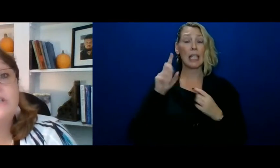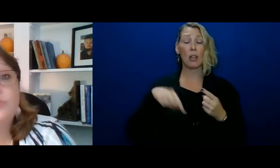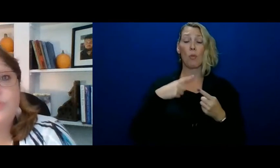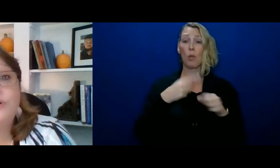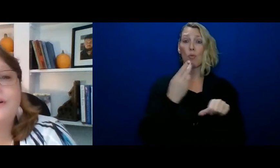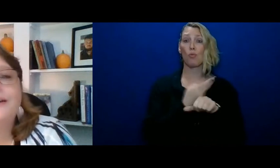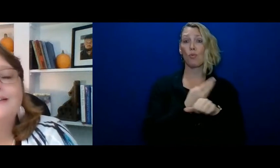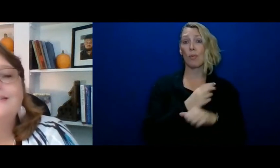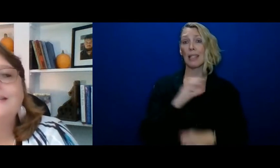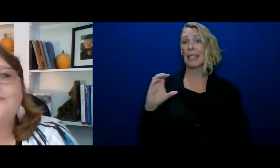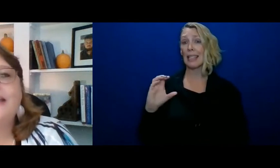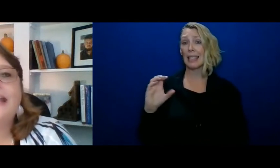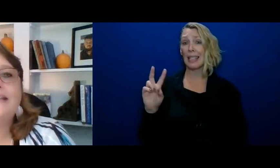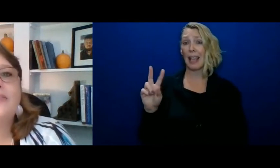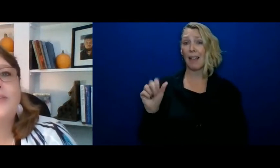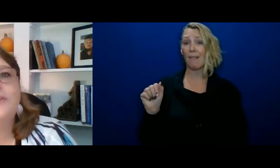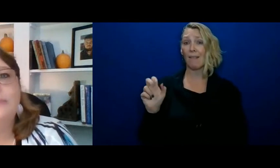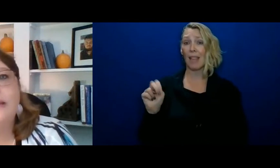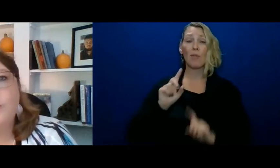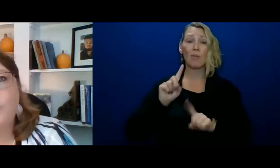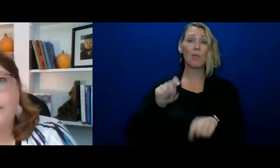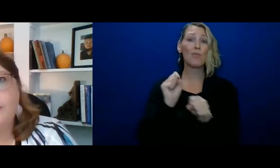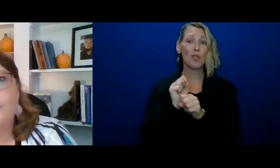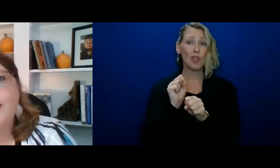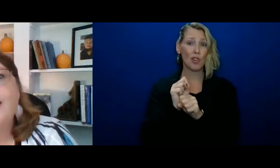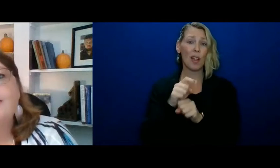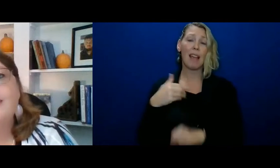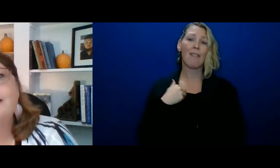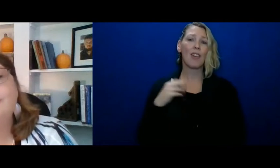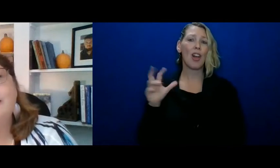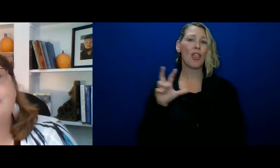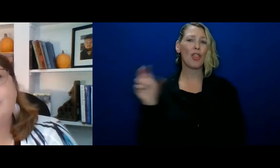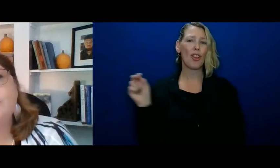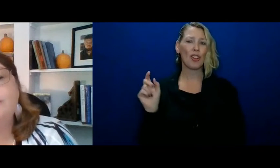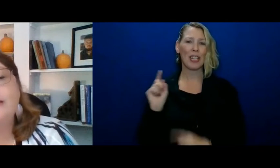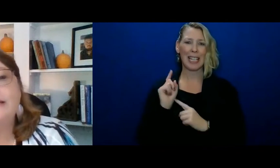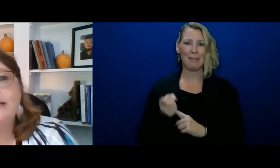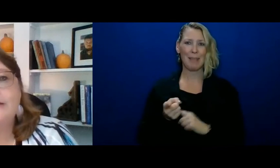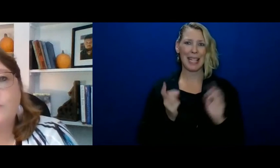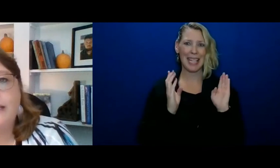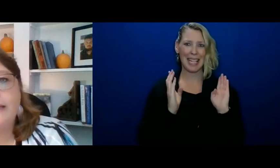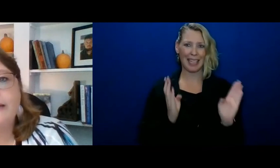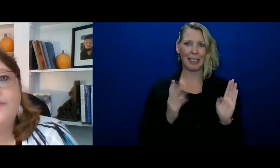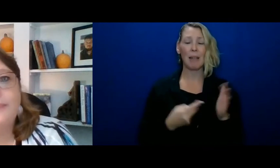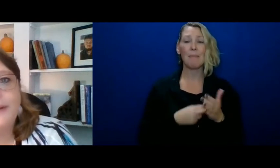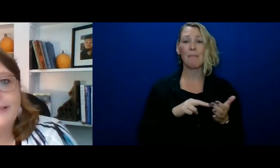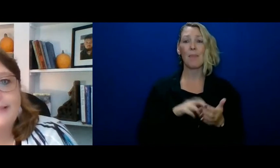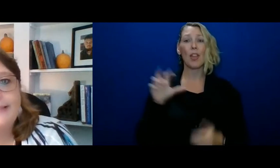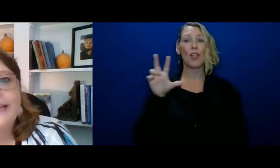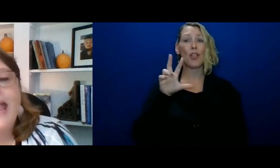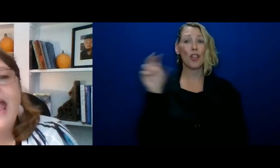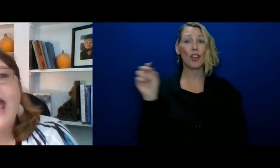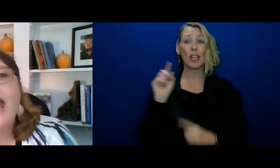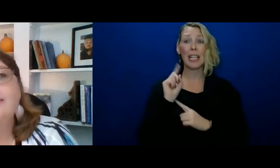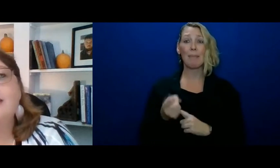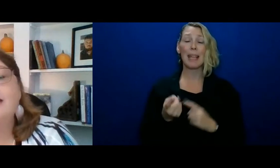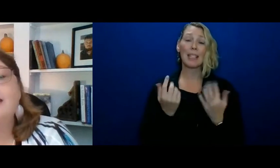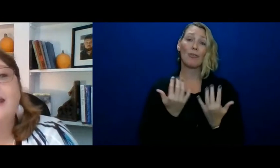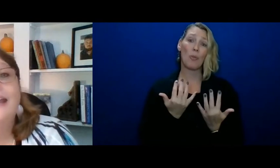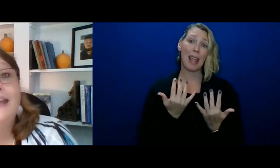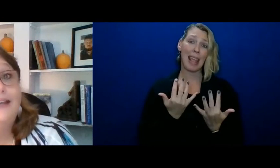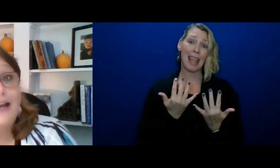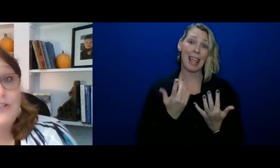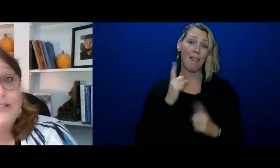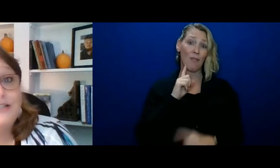to get to work, C-Van has a 30-minute window. That means 30 minutes he's waiting for the bus and